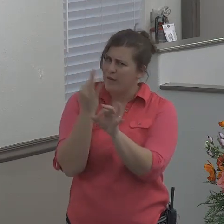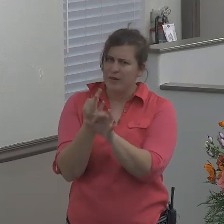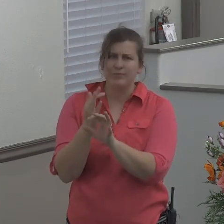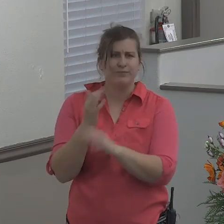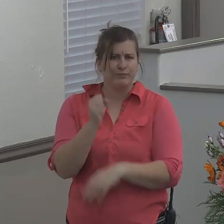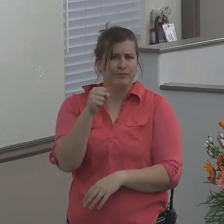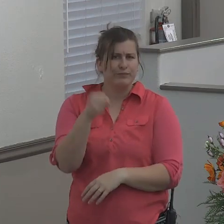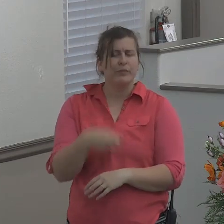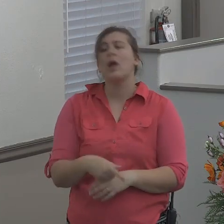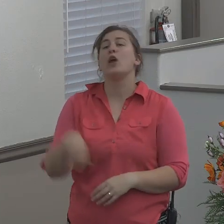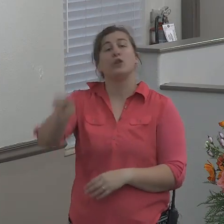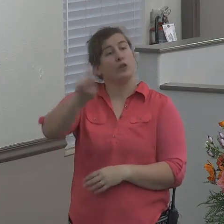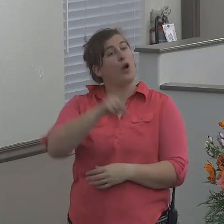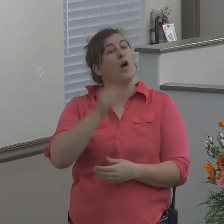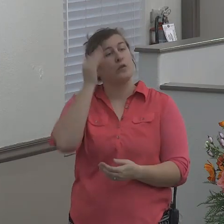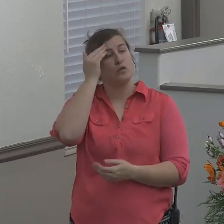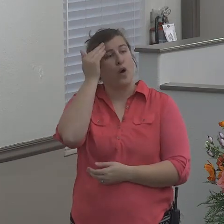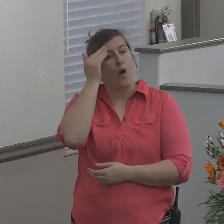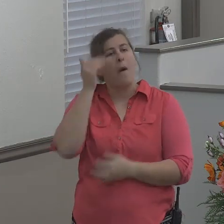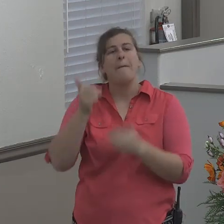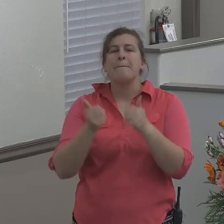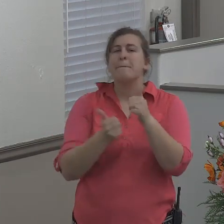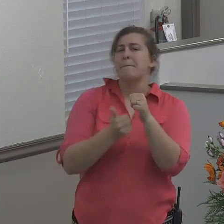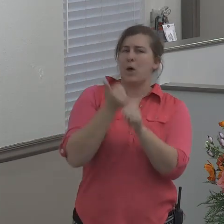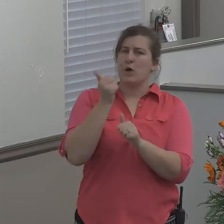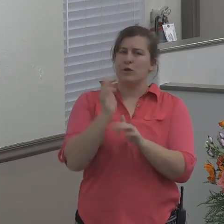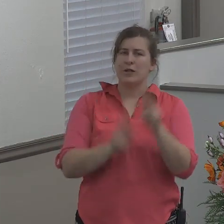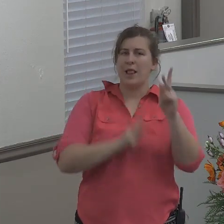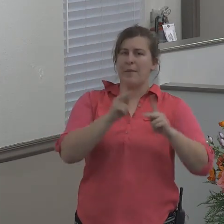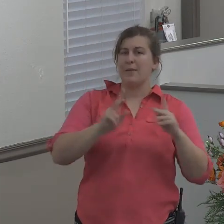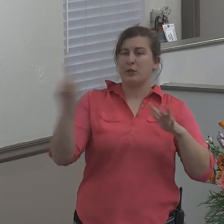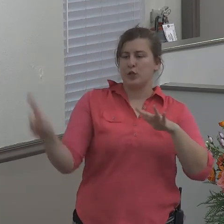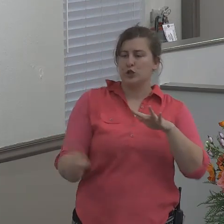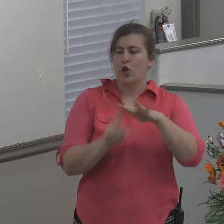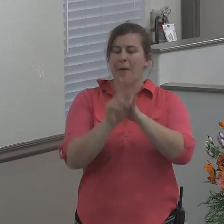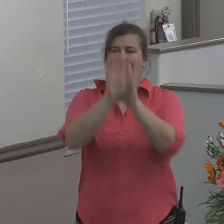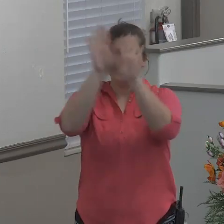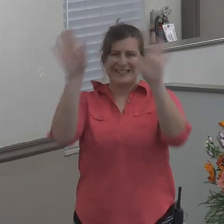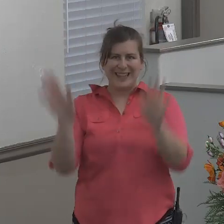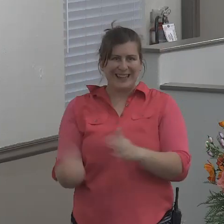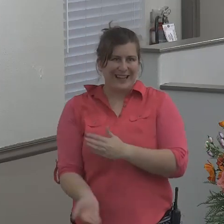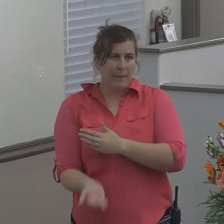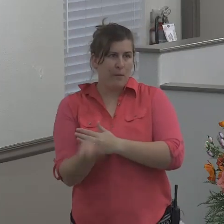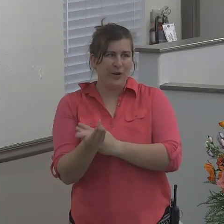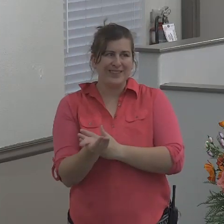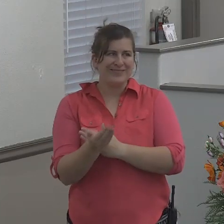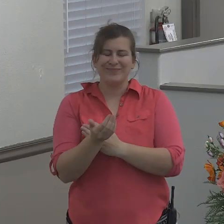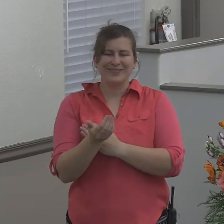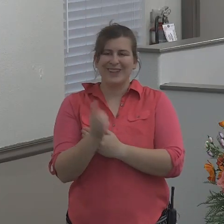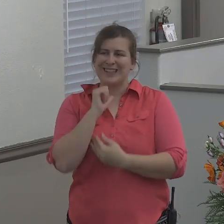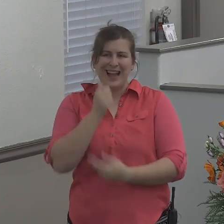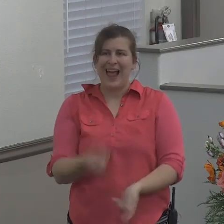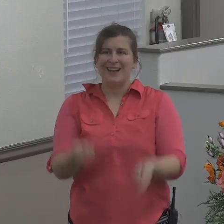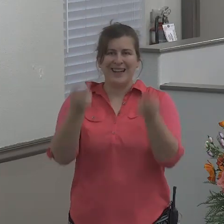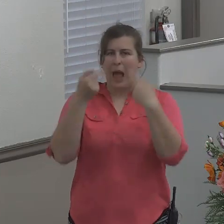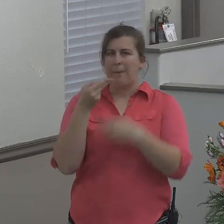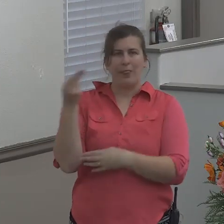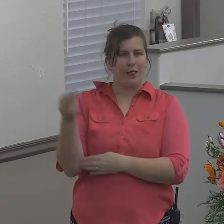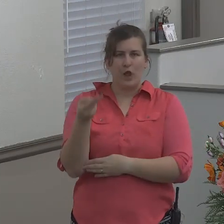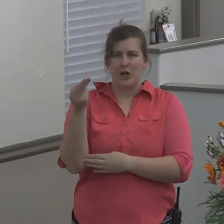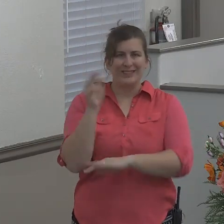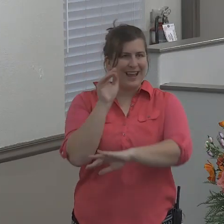As you know, most of the people that show up on a Sunday morning don't show up Thursday night.